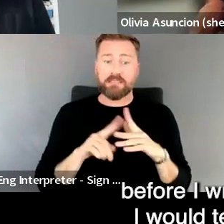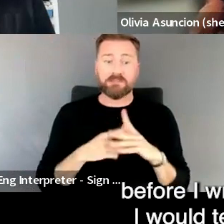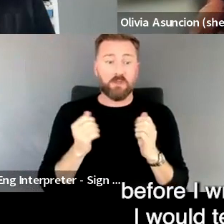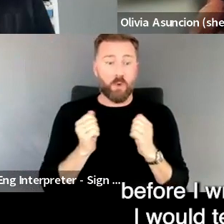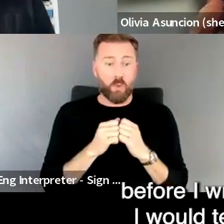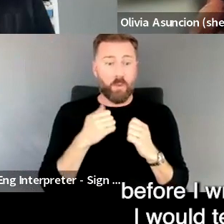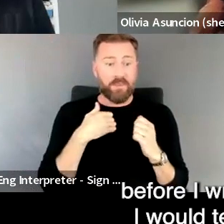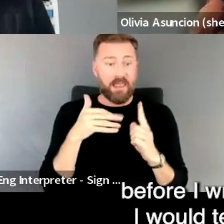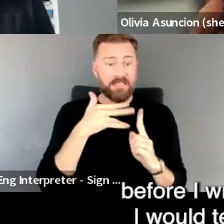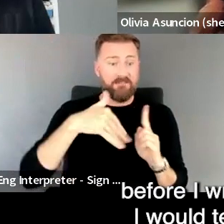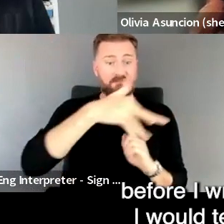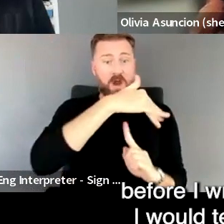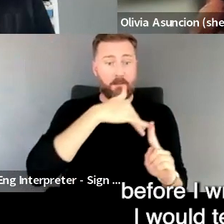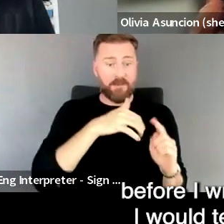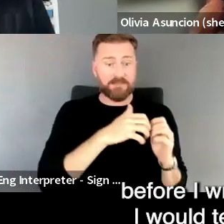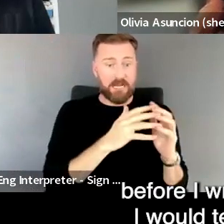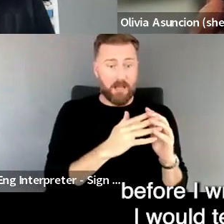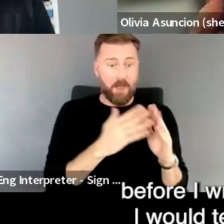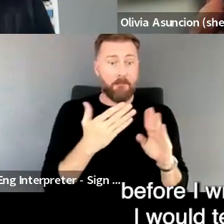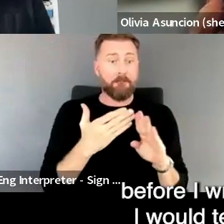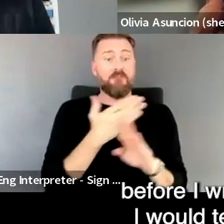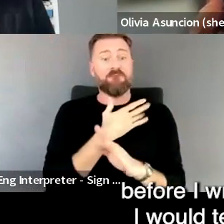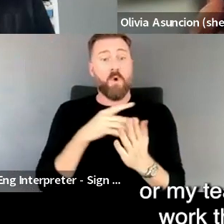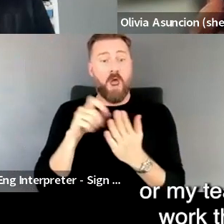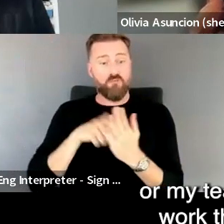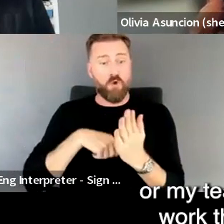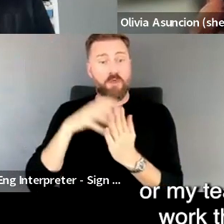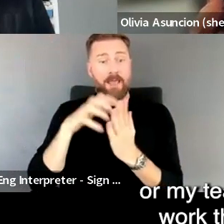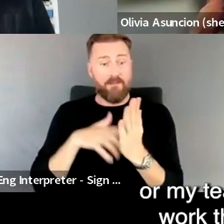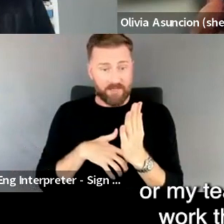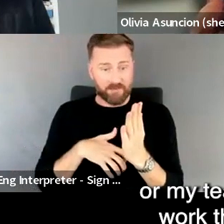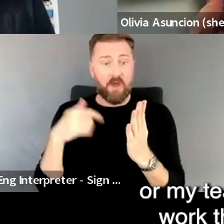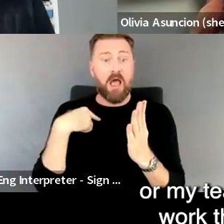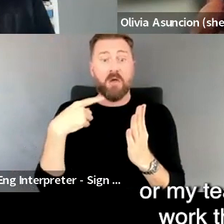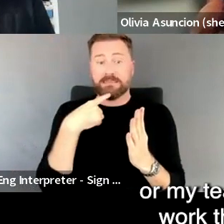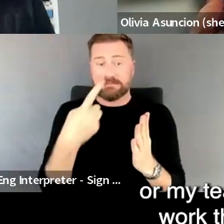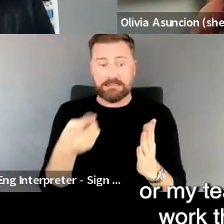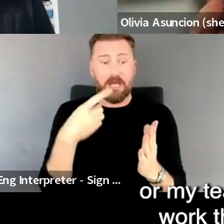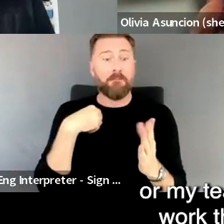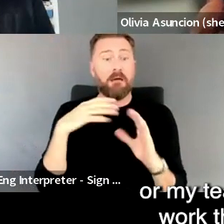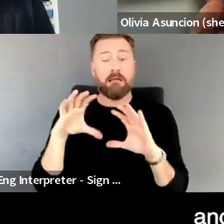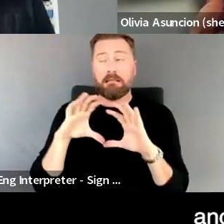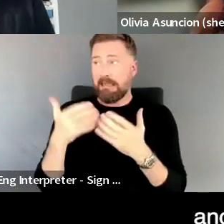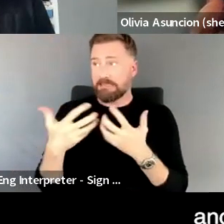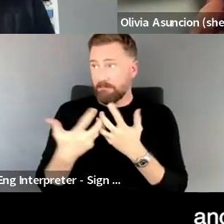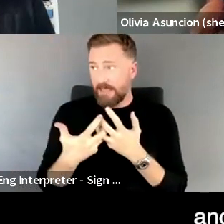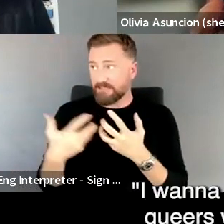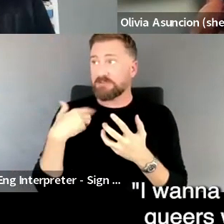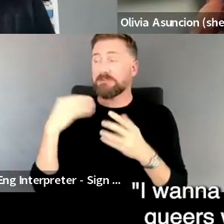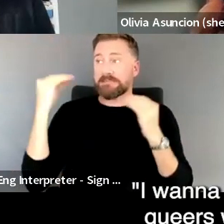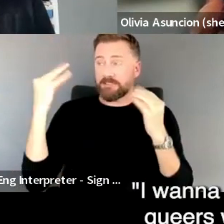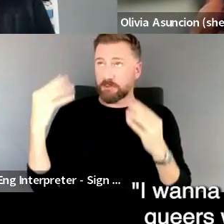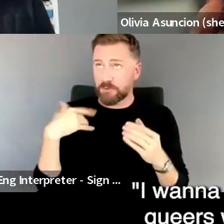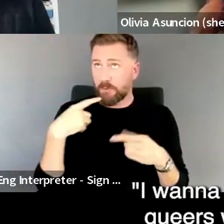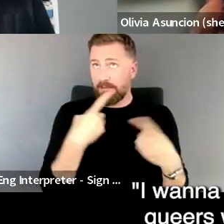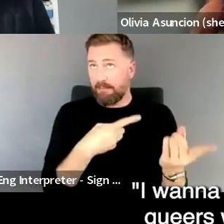the manifesto, I would tell clap my classmates or my teachers about the work that I was doing. And I was like, I'm,